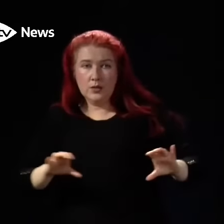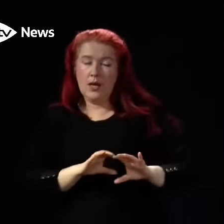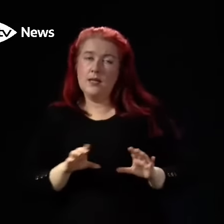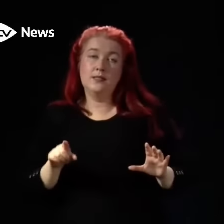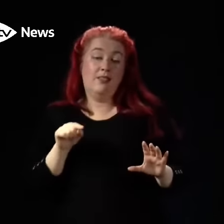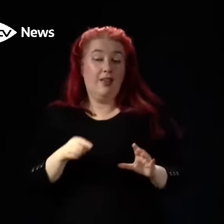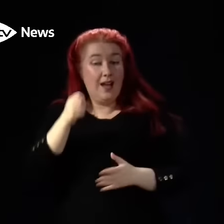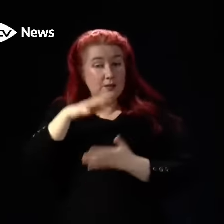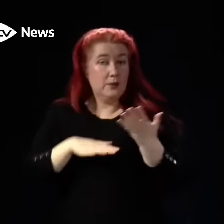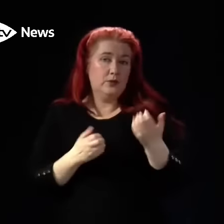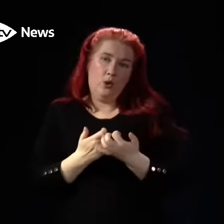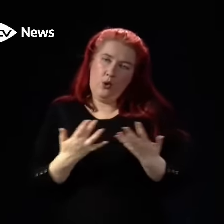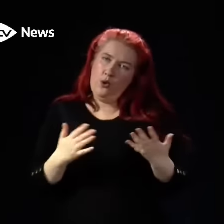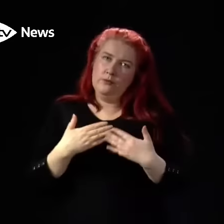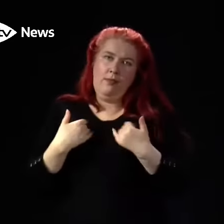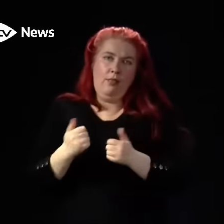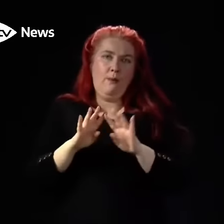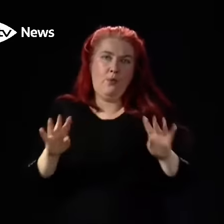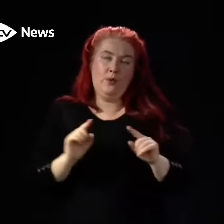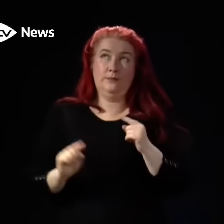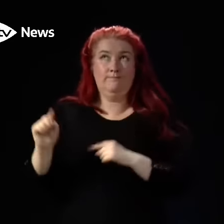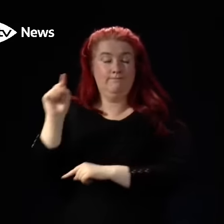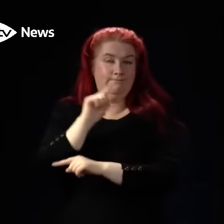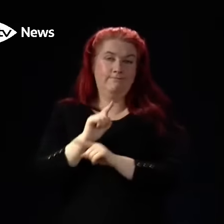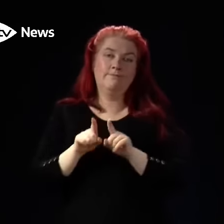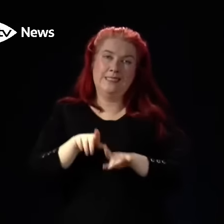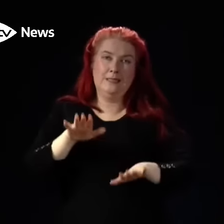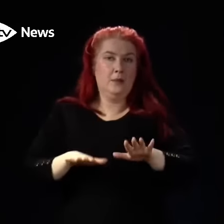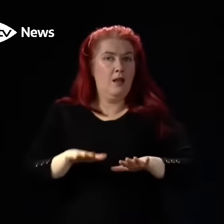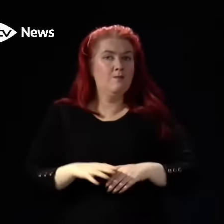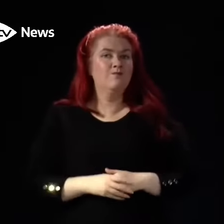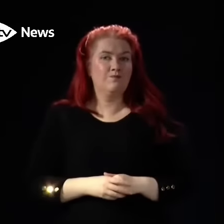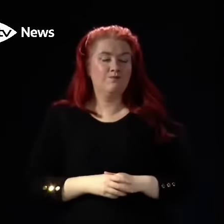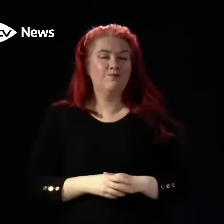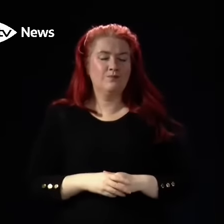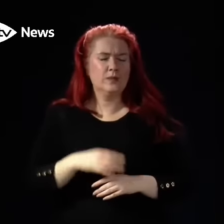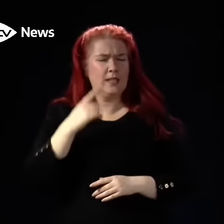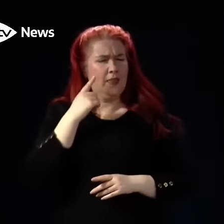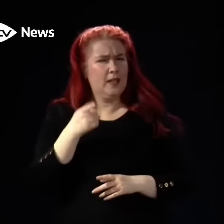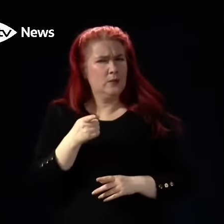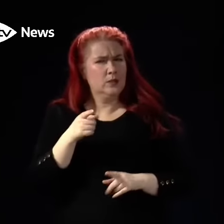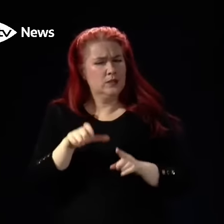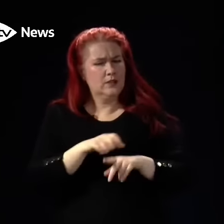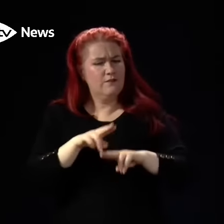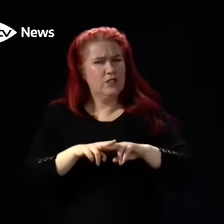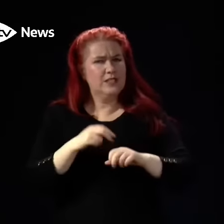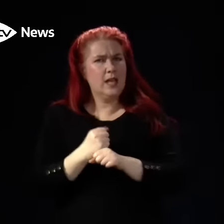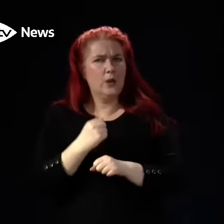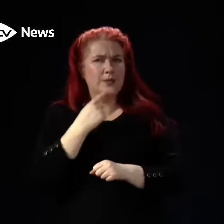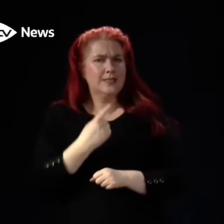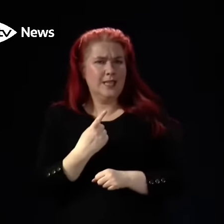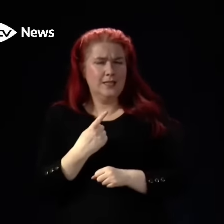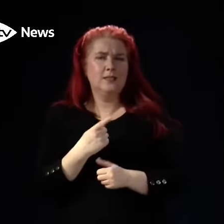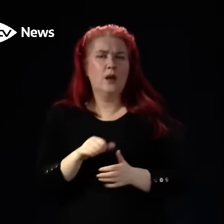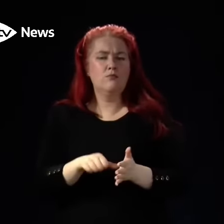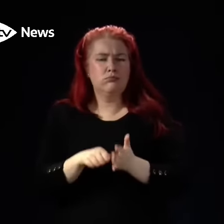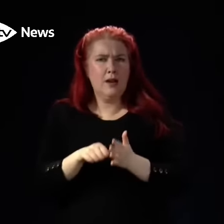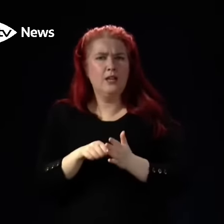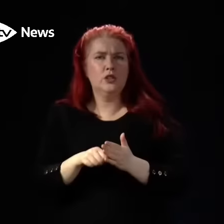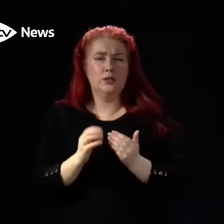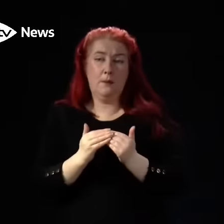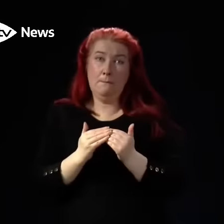experience of many health boards right now. I think it was Dumfries and Galloway you quoted there as saying pressures